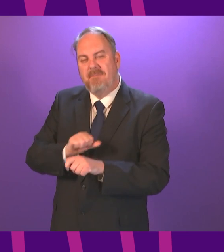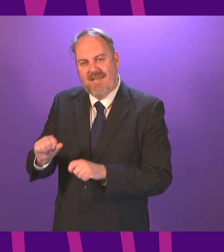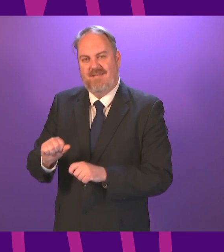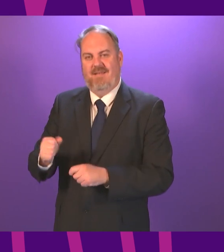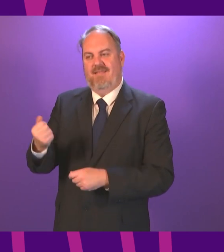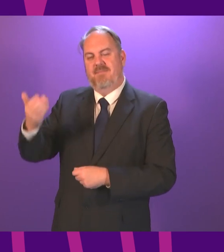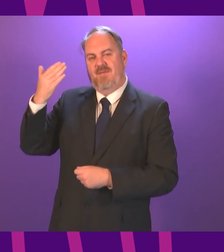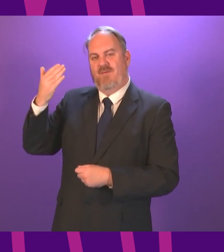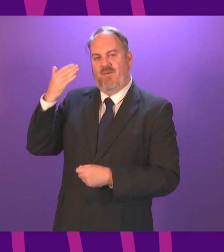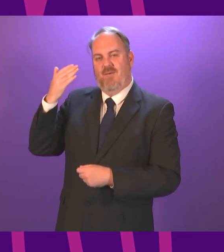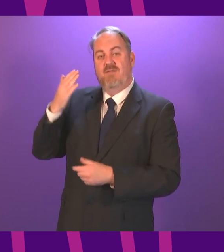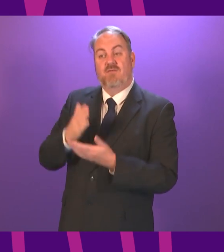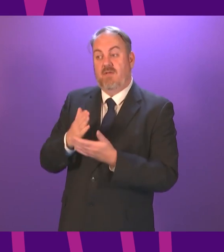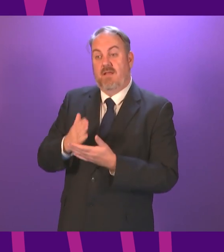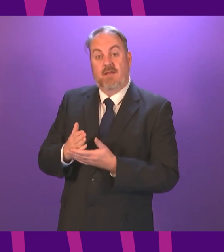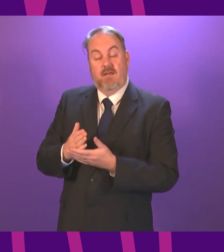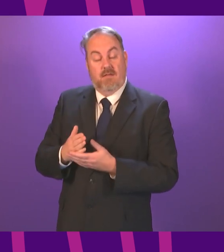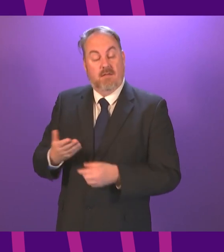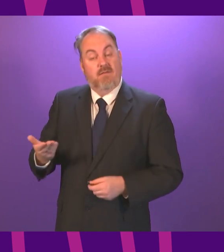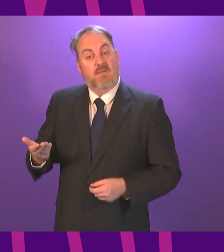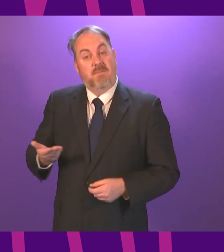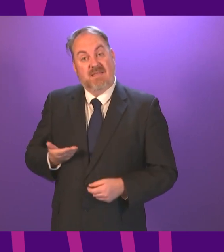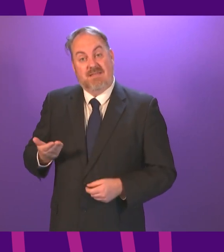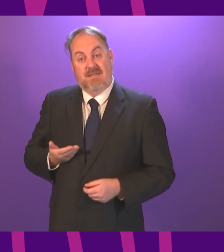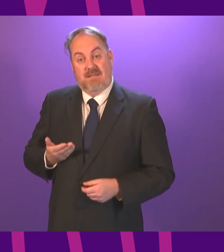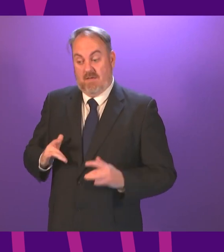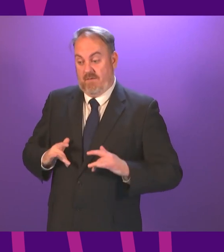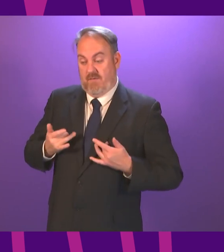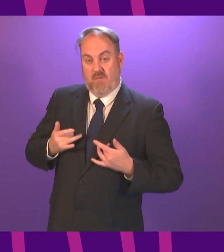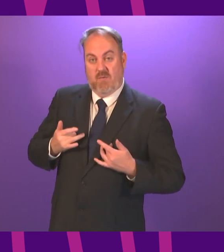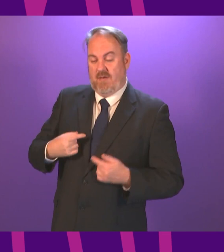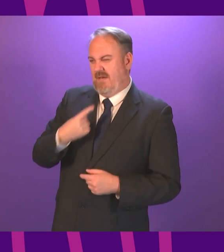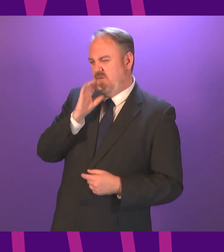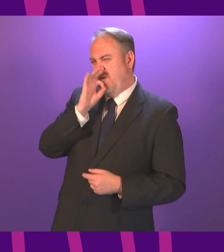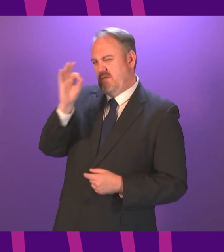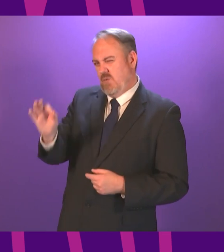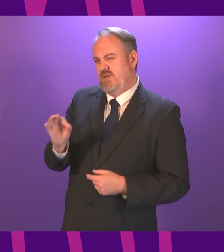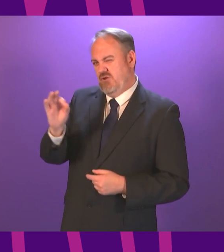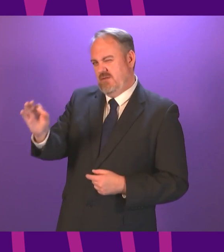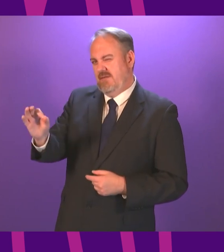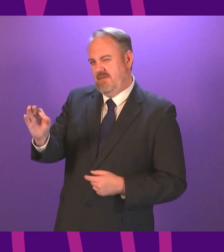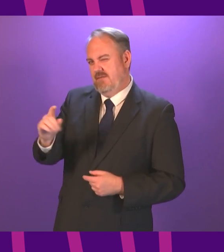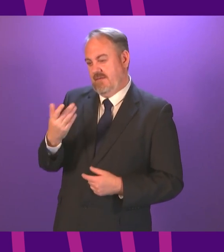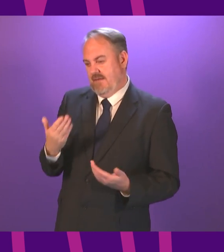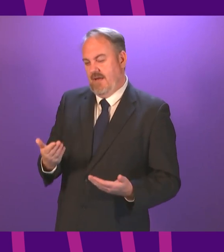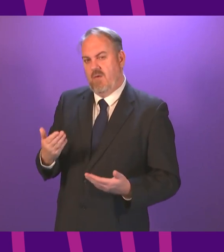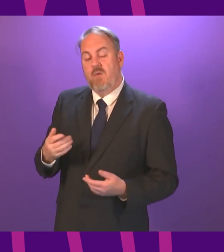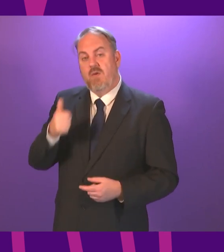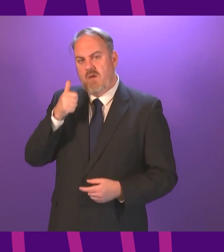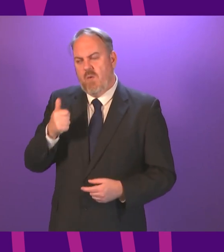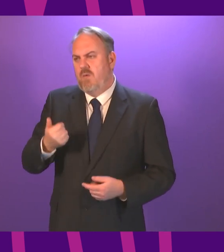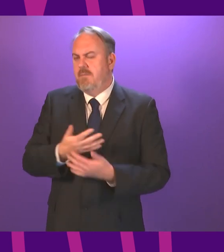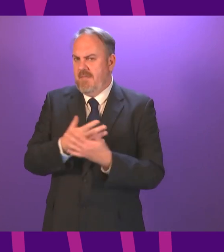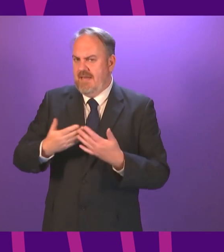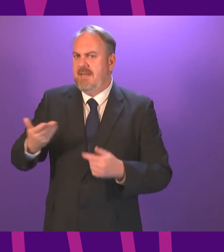And linked to that from a business perspective I have a question I hope the health secretary may be able to answer in closing. Businesses have